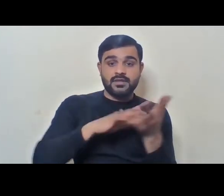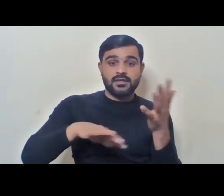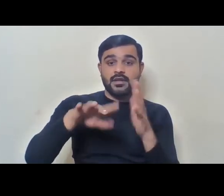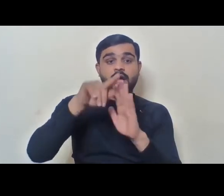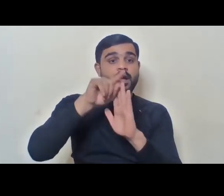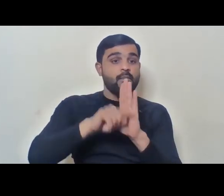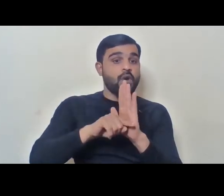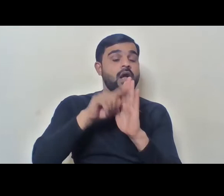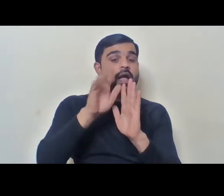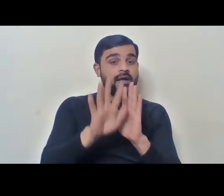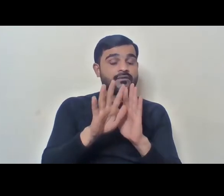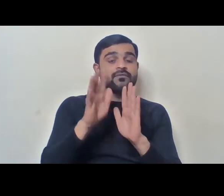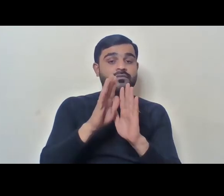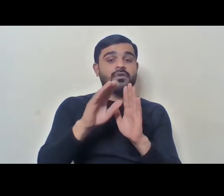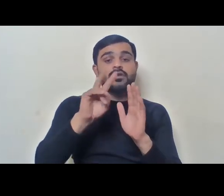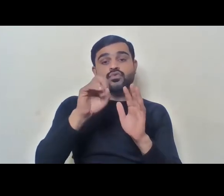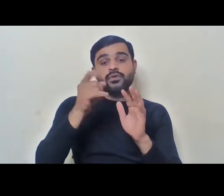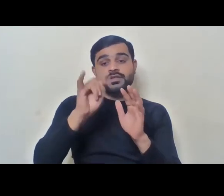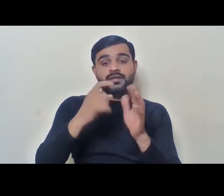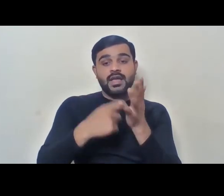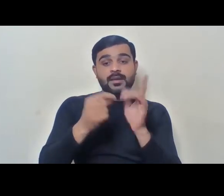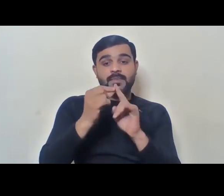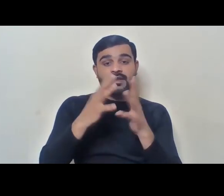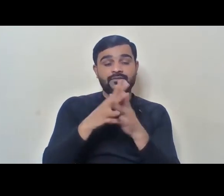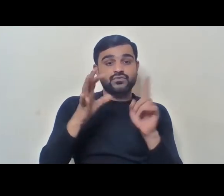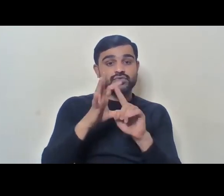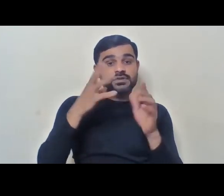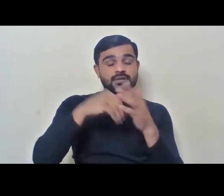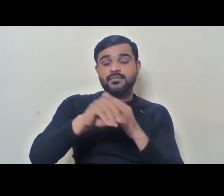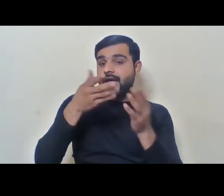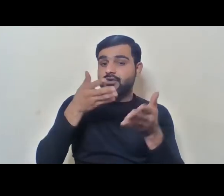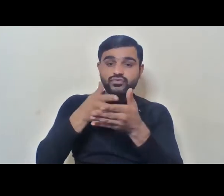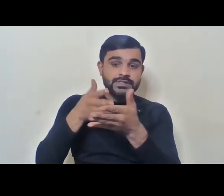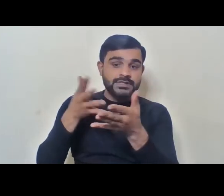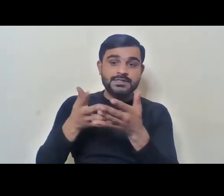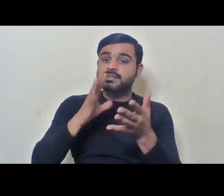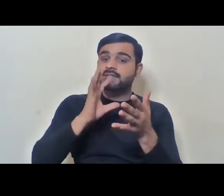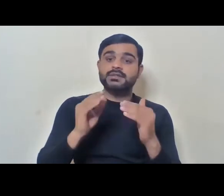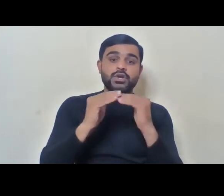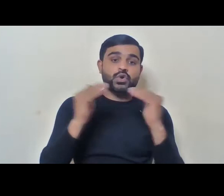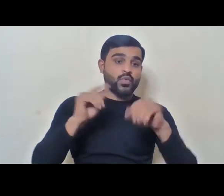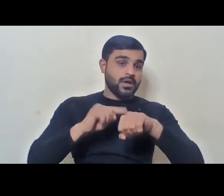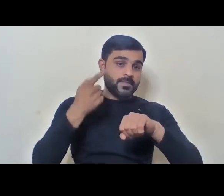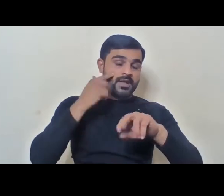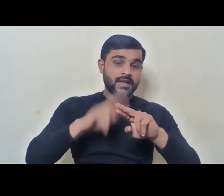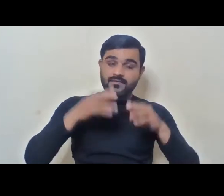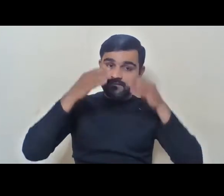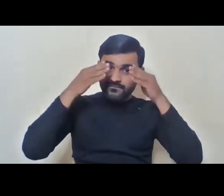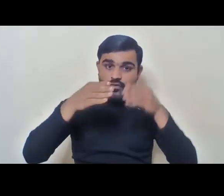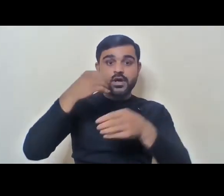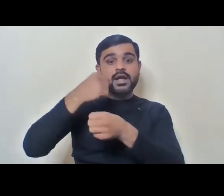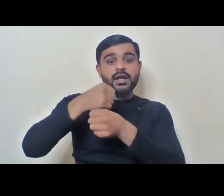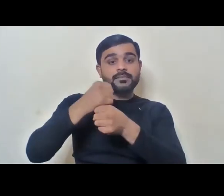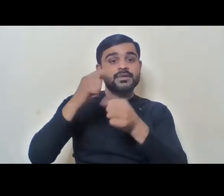Act, but there are many hurdles and challenges in really getting equal opportunity. So I'm going to really focus on government employment,